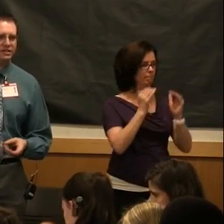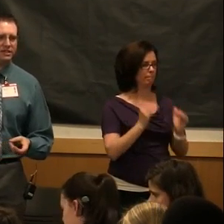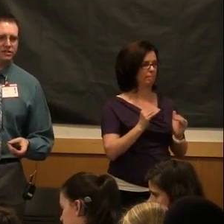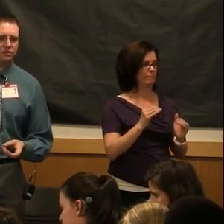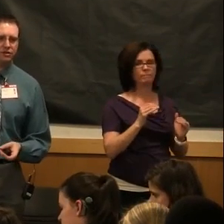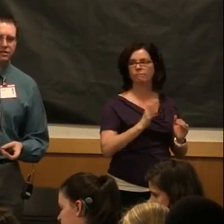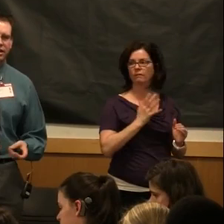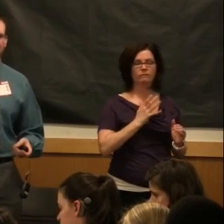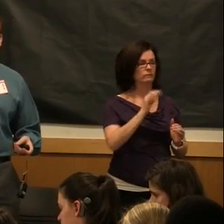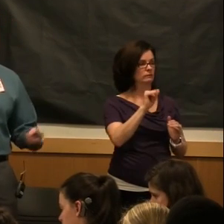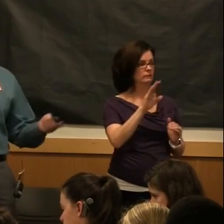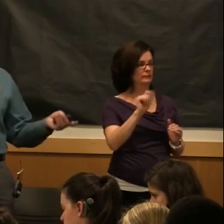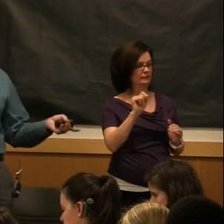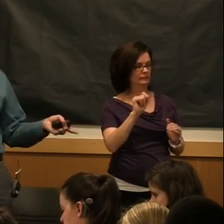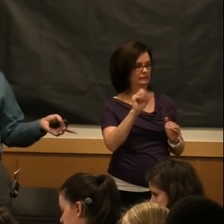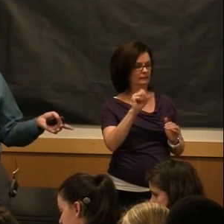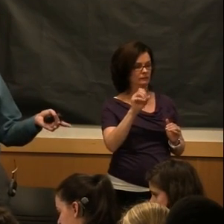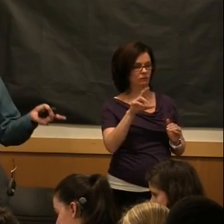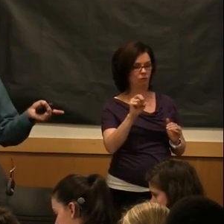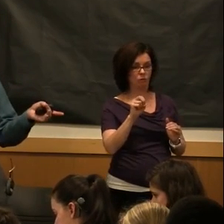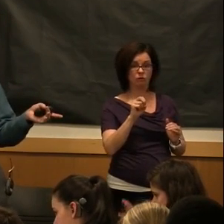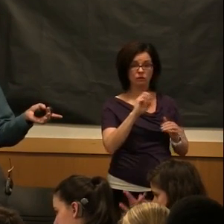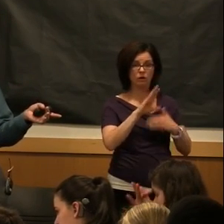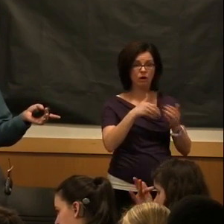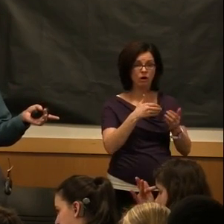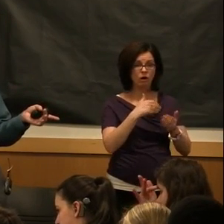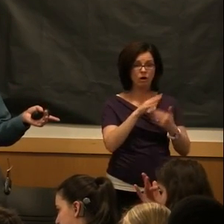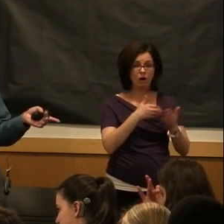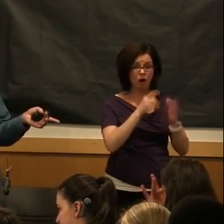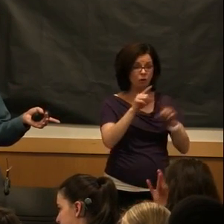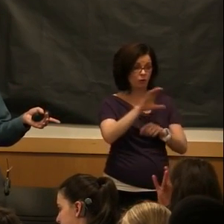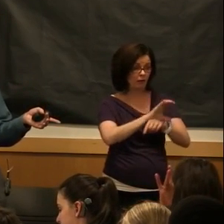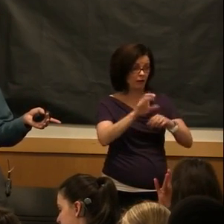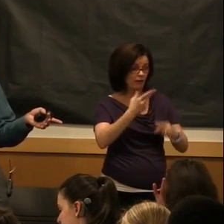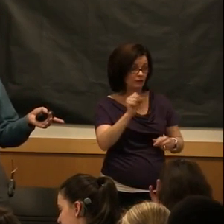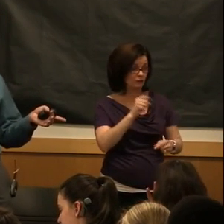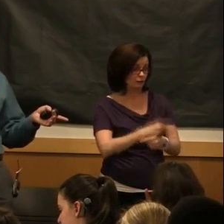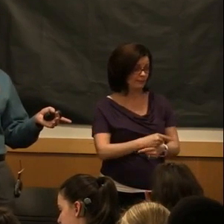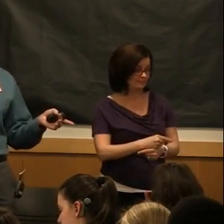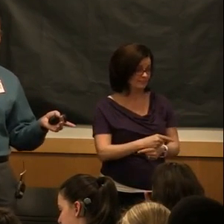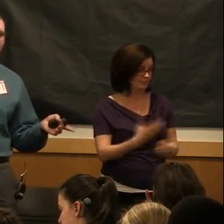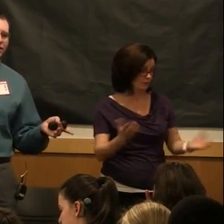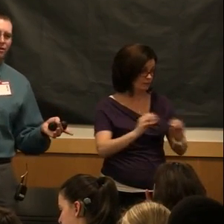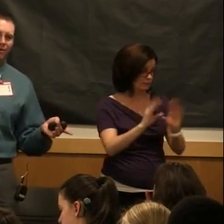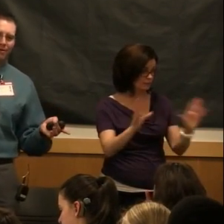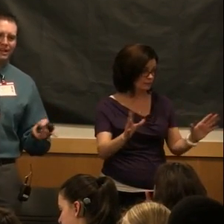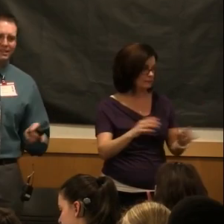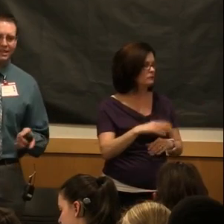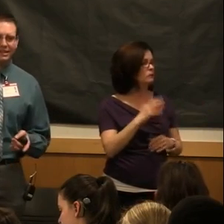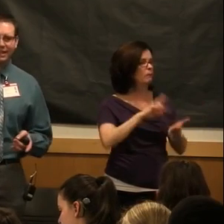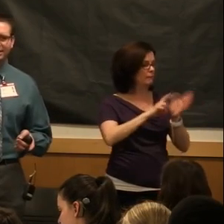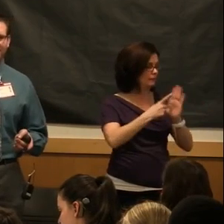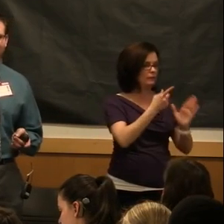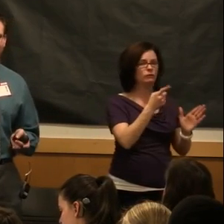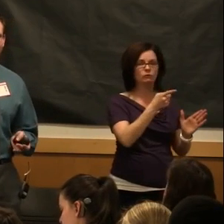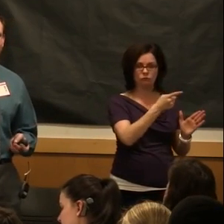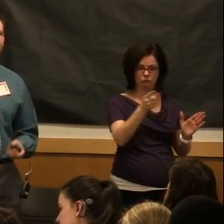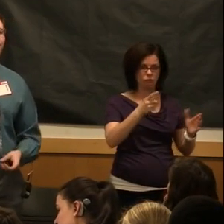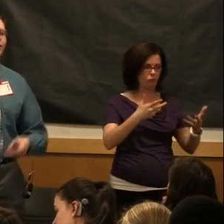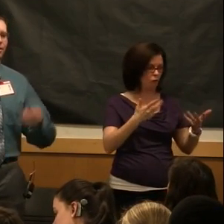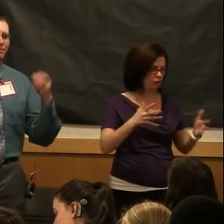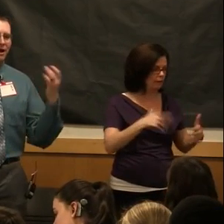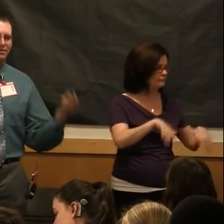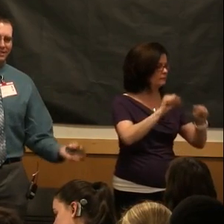official ACT scores. Everybody in here is going to a Colorado high school, right? So you've all either already taken the ACT